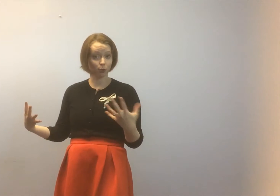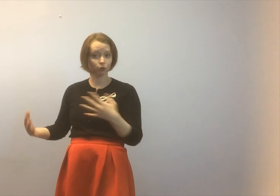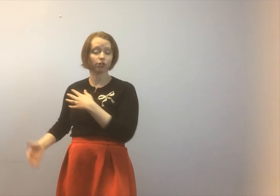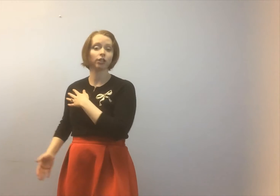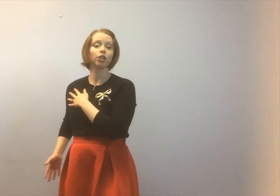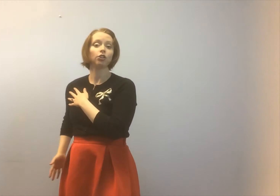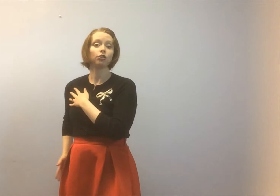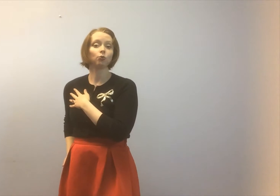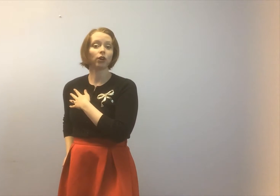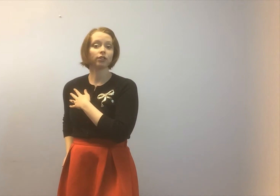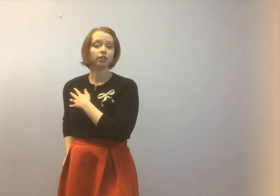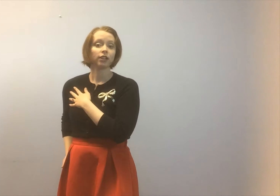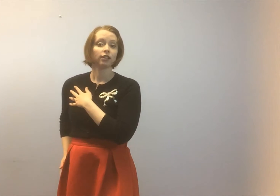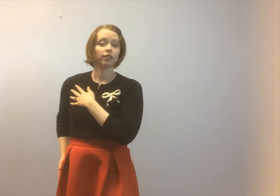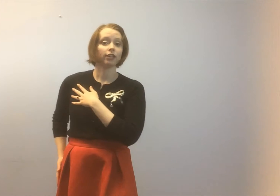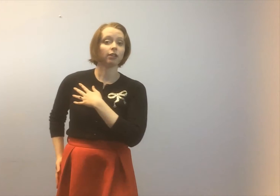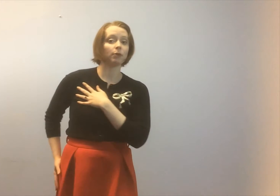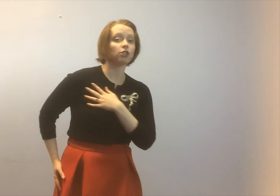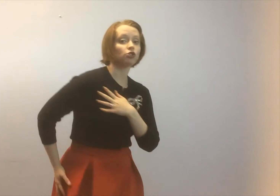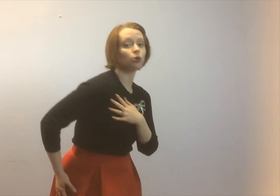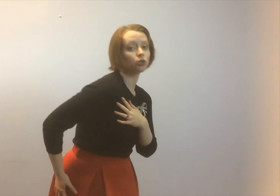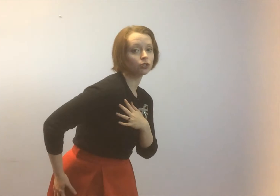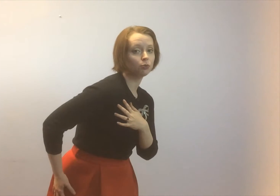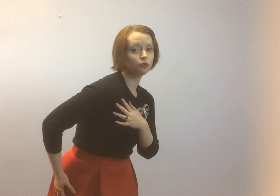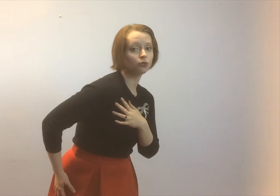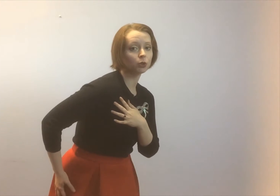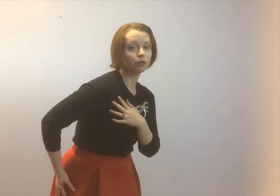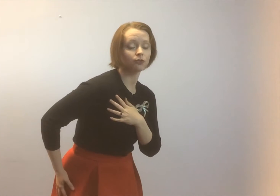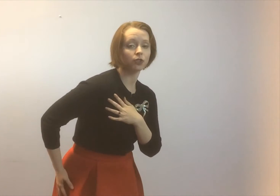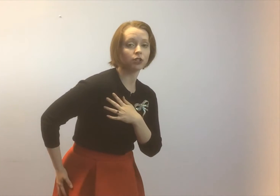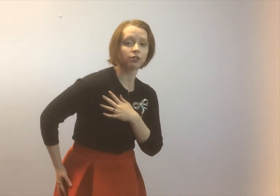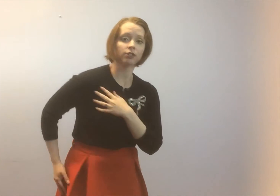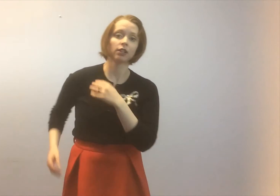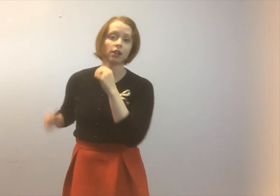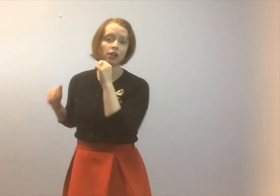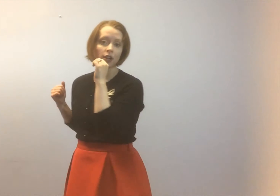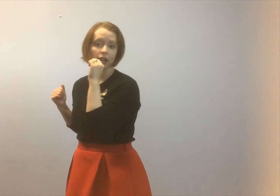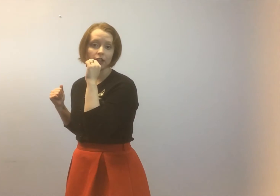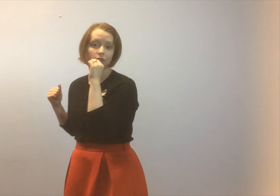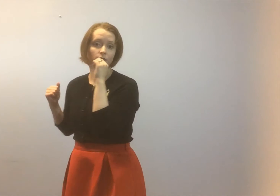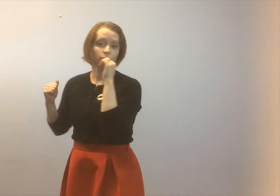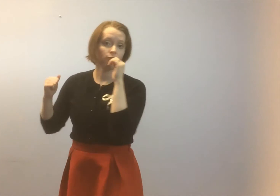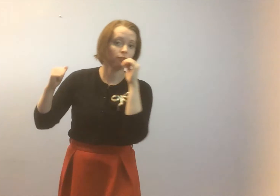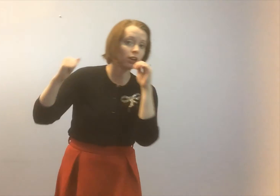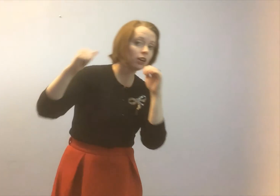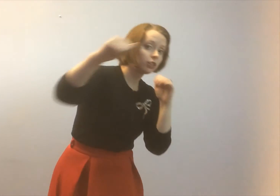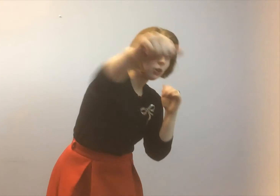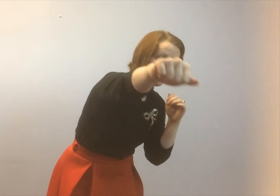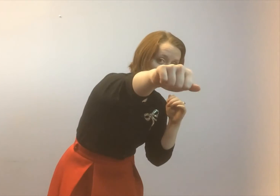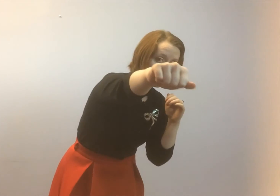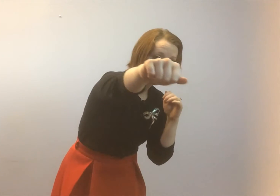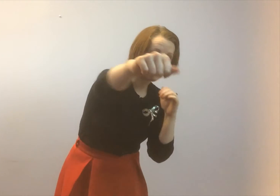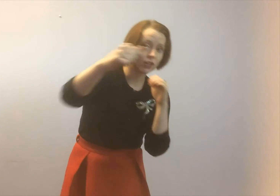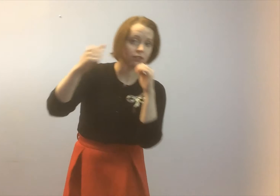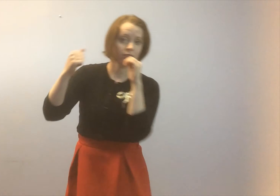motion you want the hip and the shoulder to move forward first and then followed by the fist